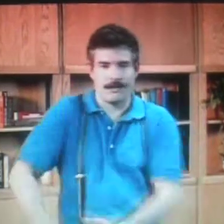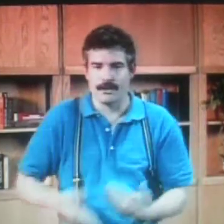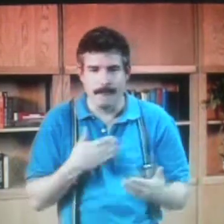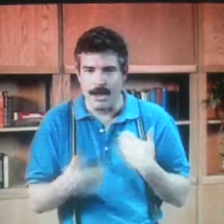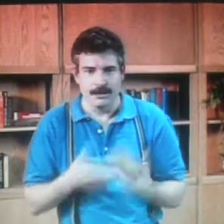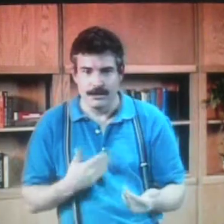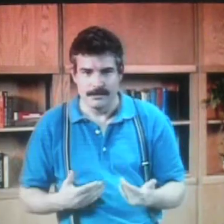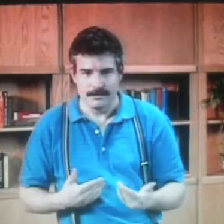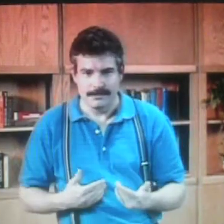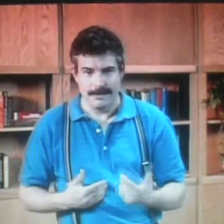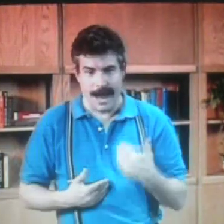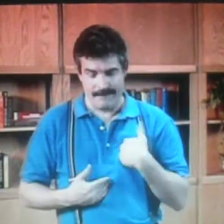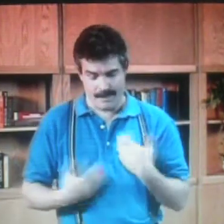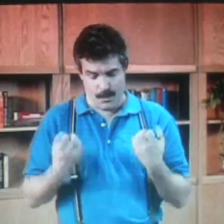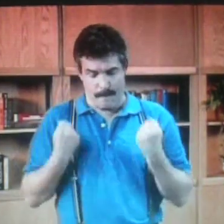headless, armless, whatever.